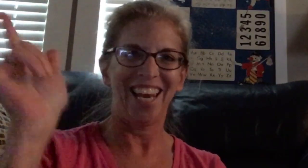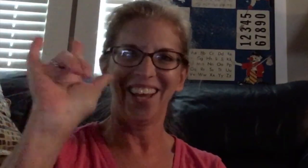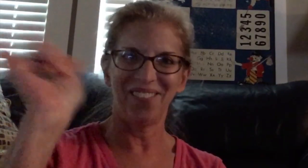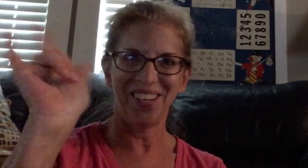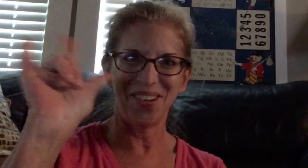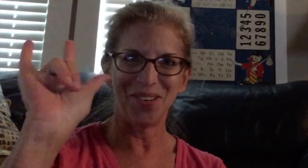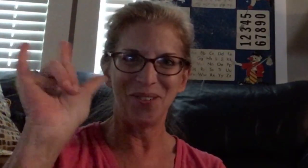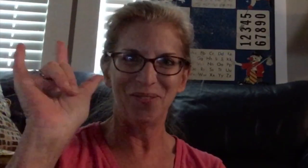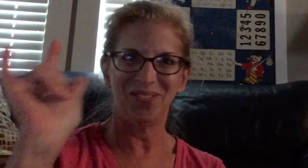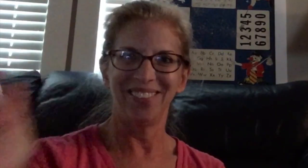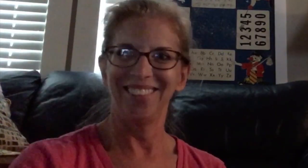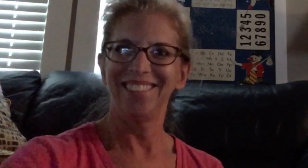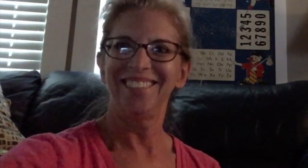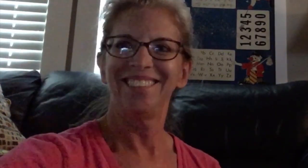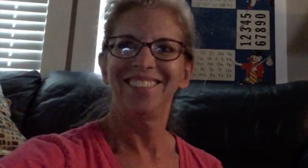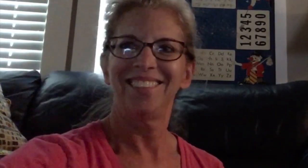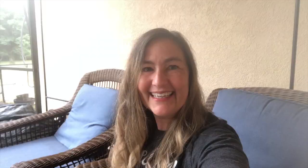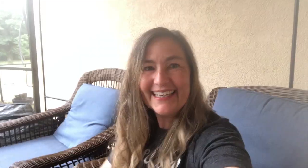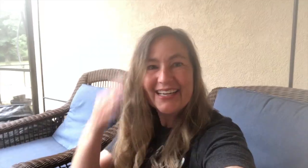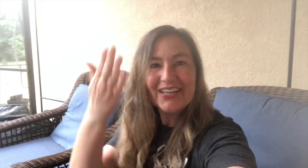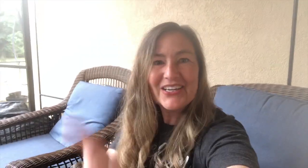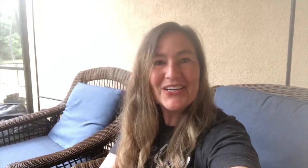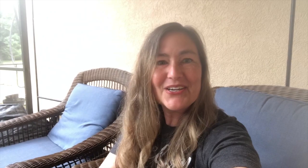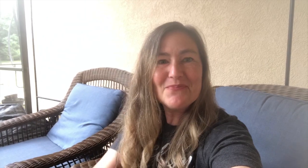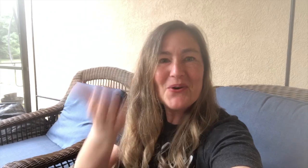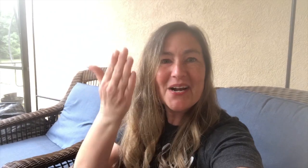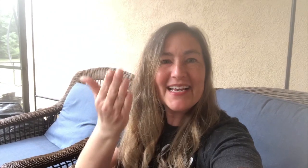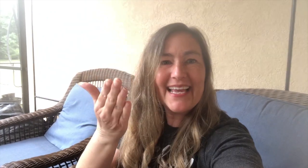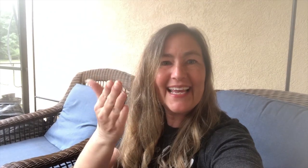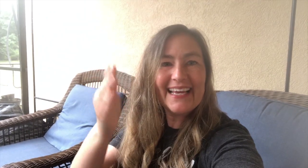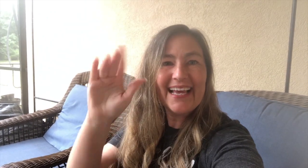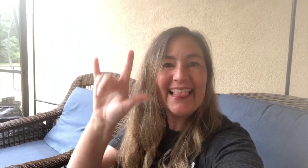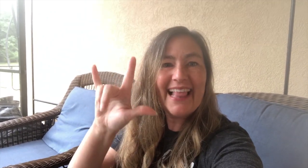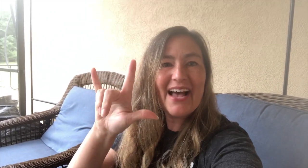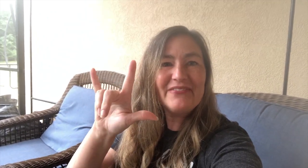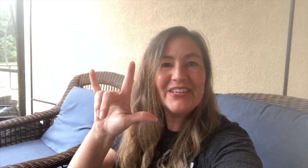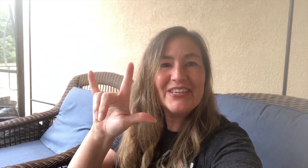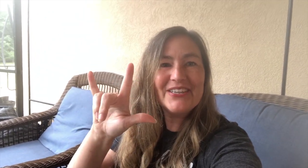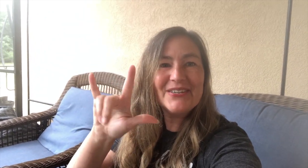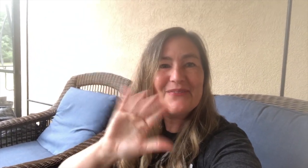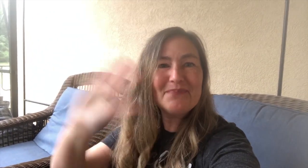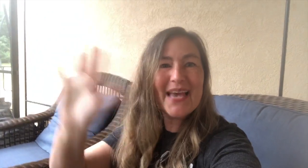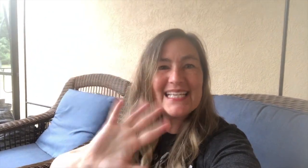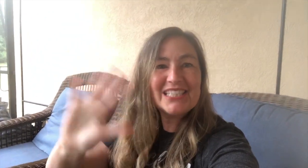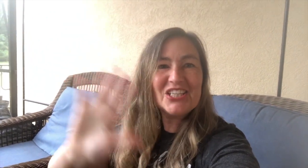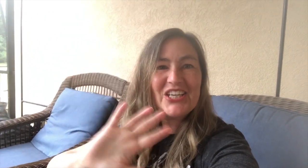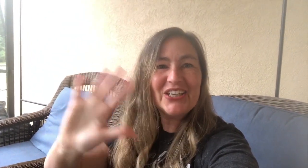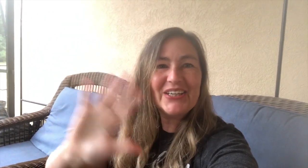I love you. Good morning. Love you. Miss you.